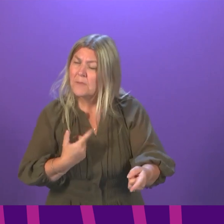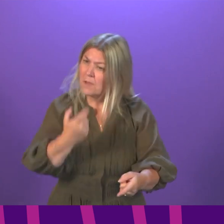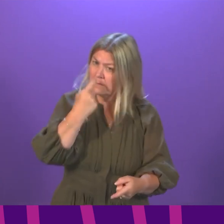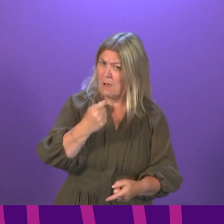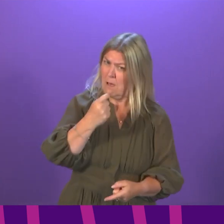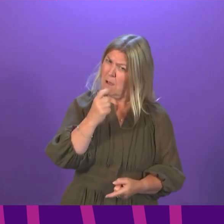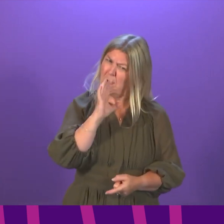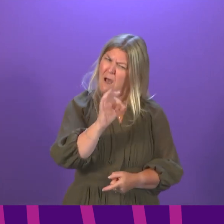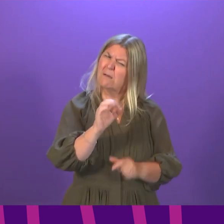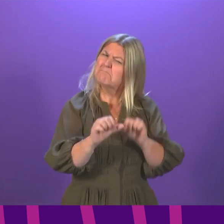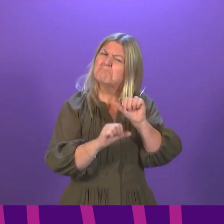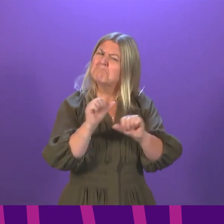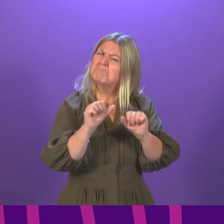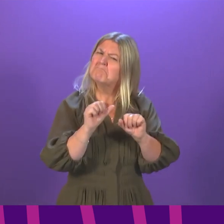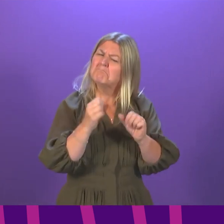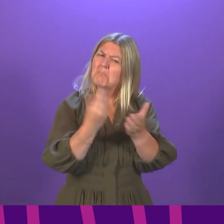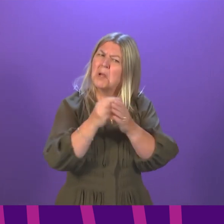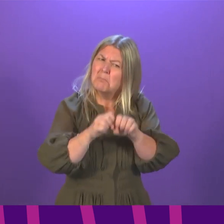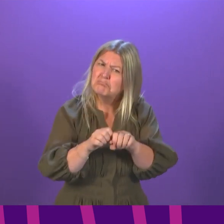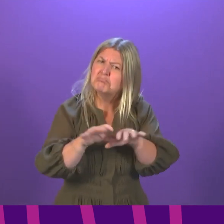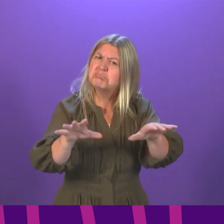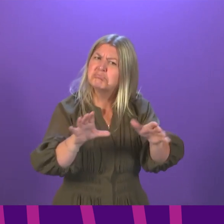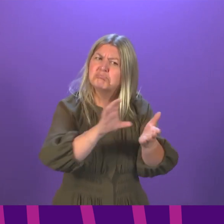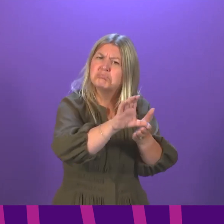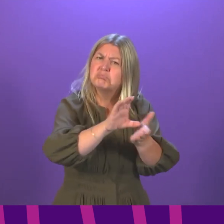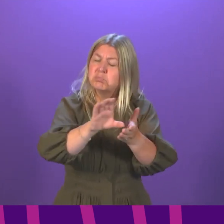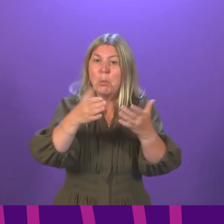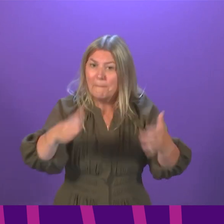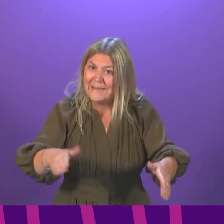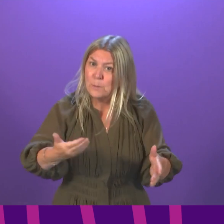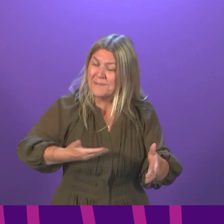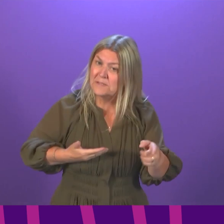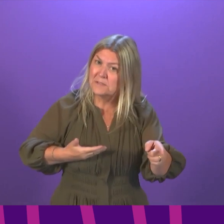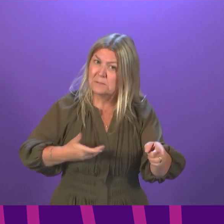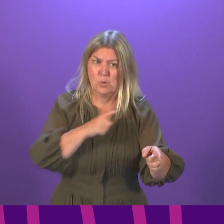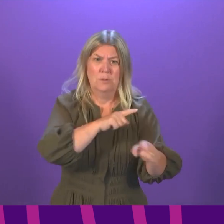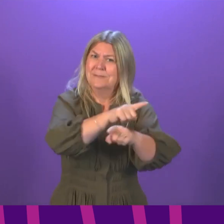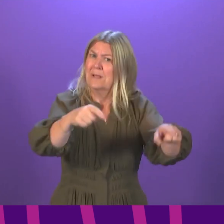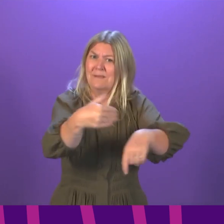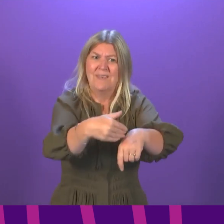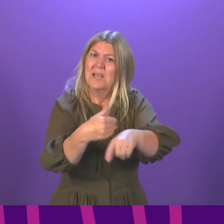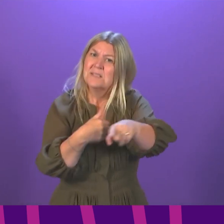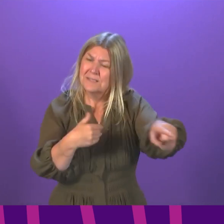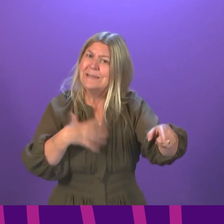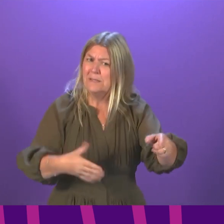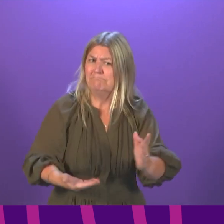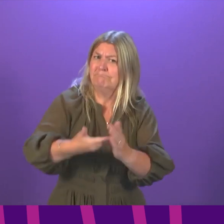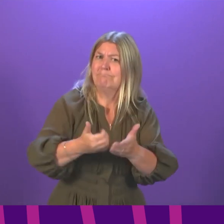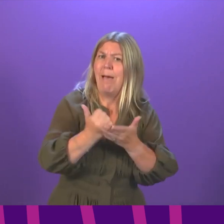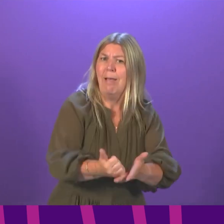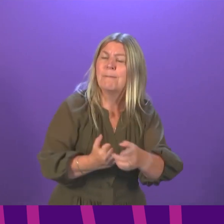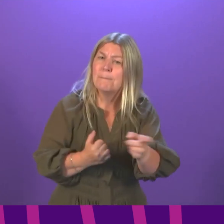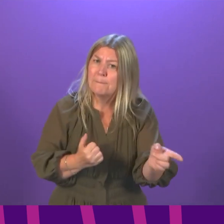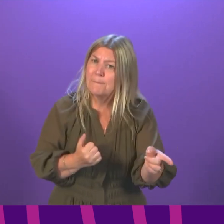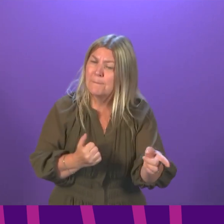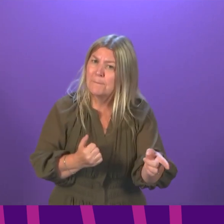Scotland, as many of our local businesses are still feeling the impact of COVID and need further help? Will she press the case